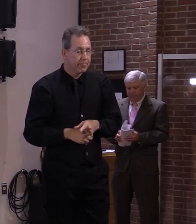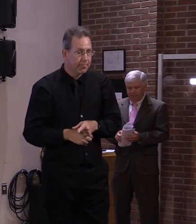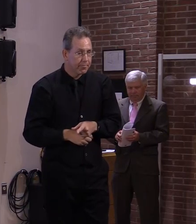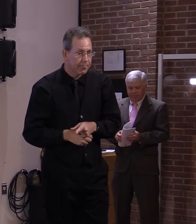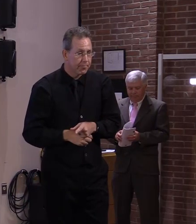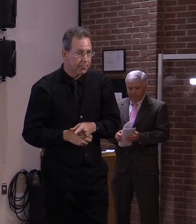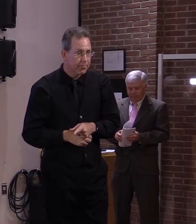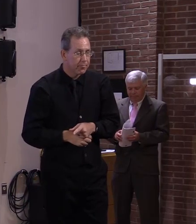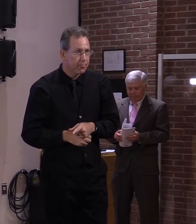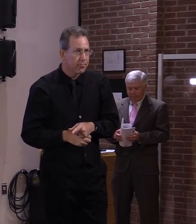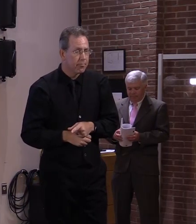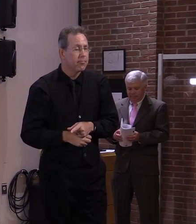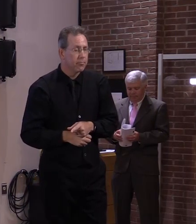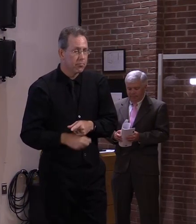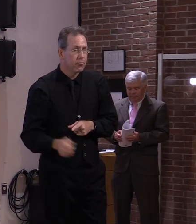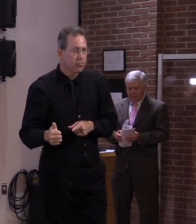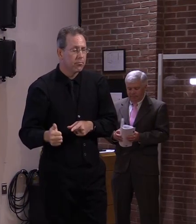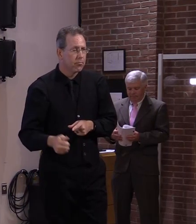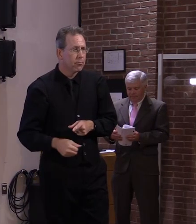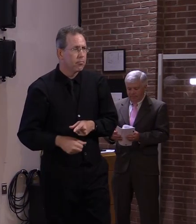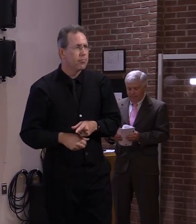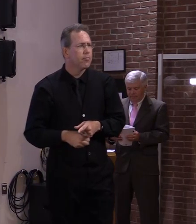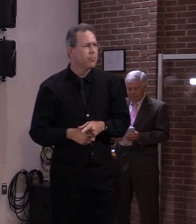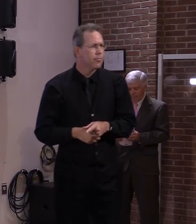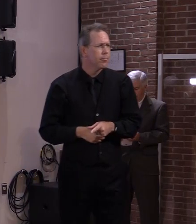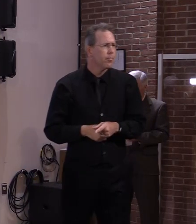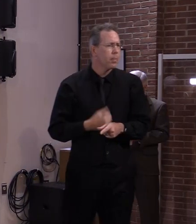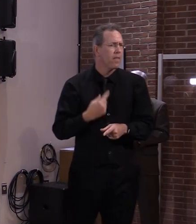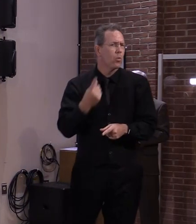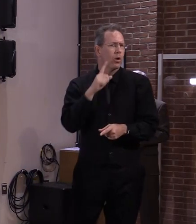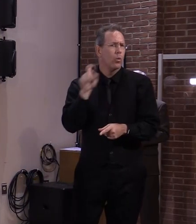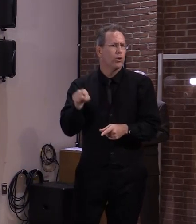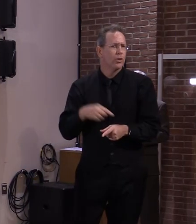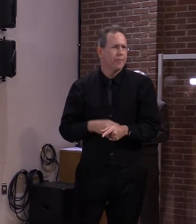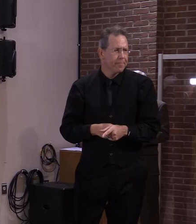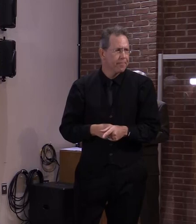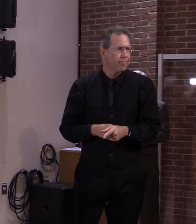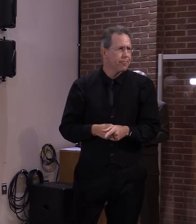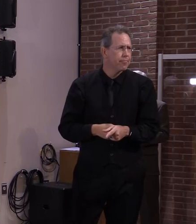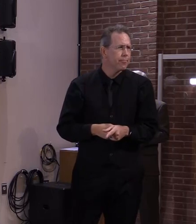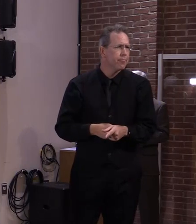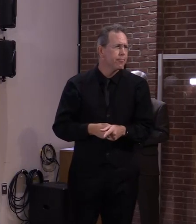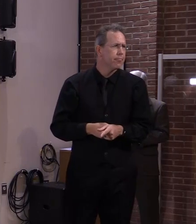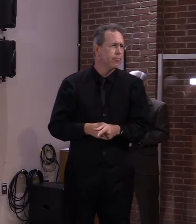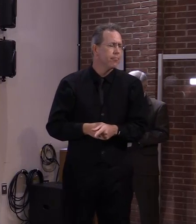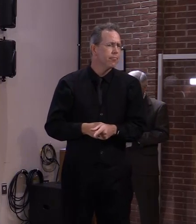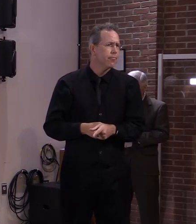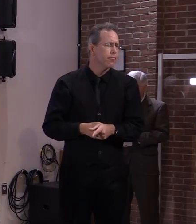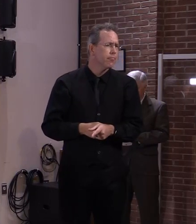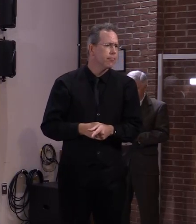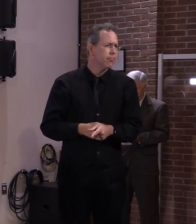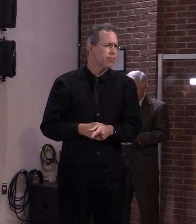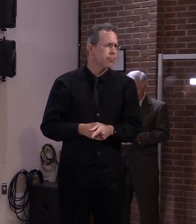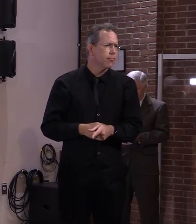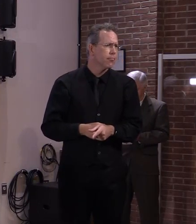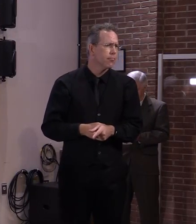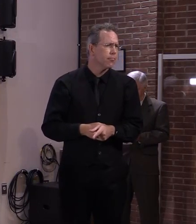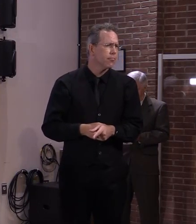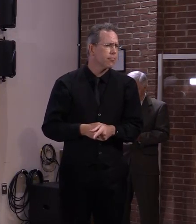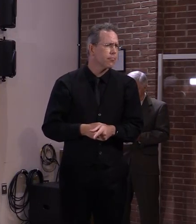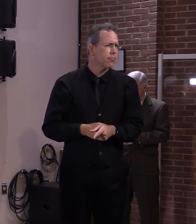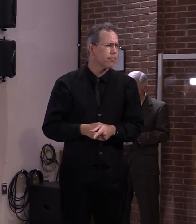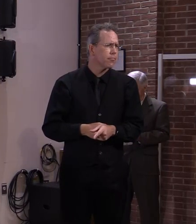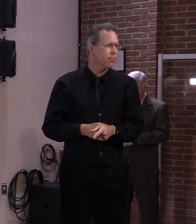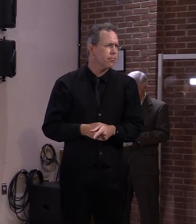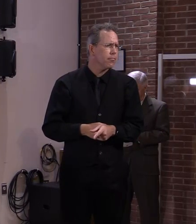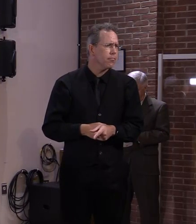i uh i do have one question which is kind of related to the last one uh i was talking to an administrator at